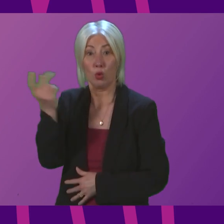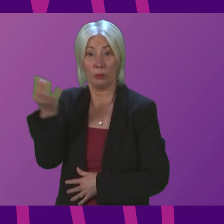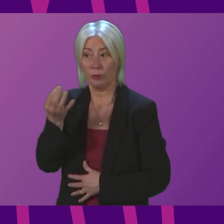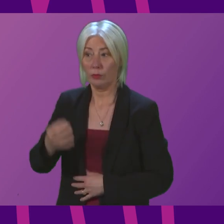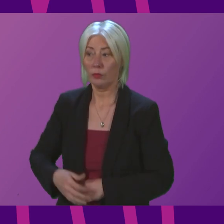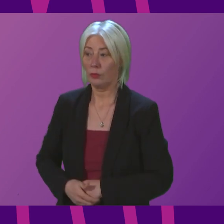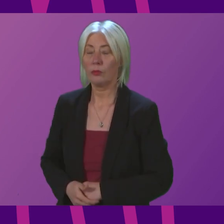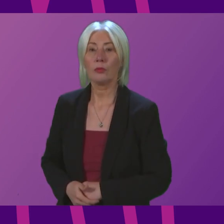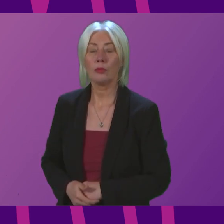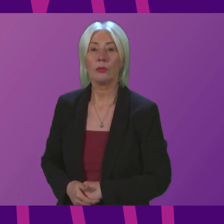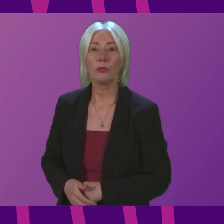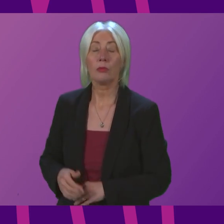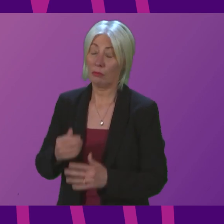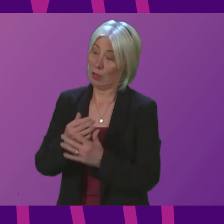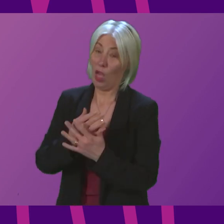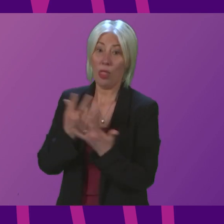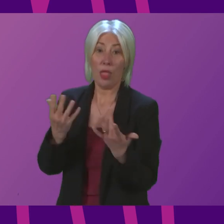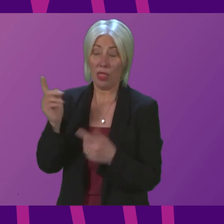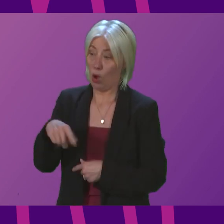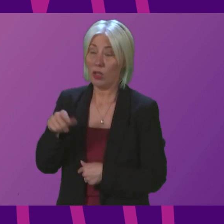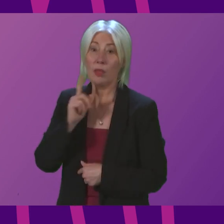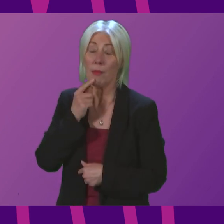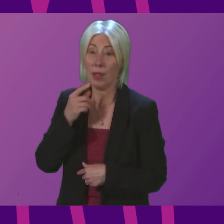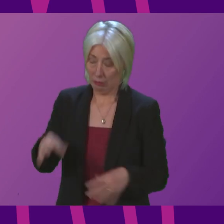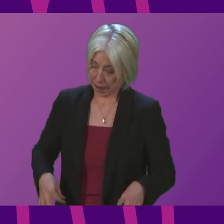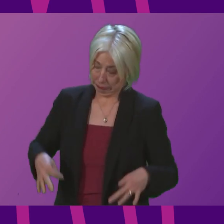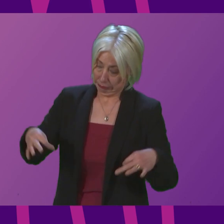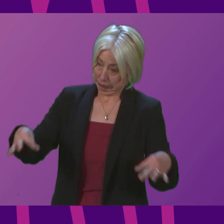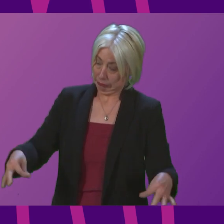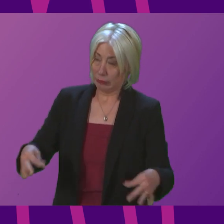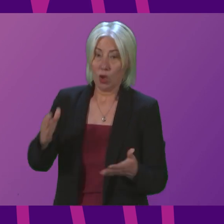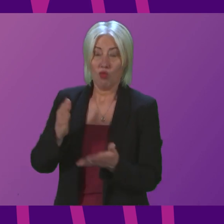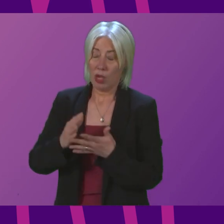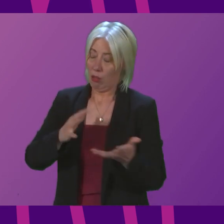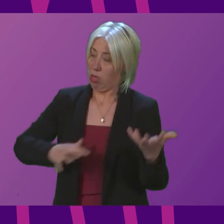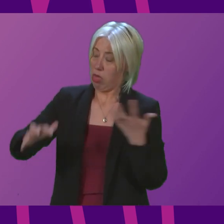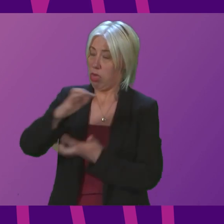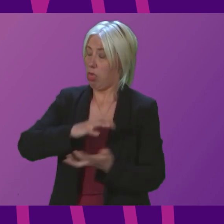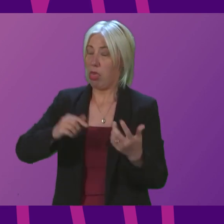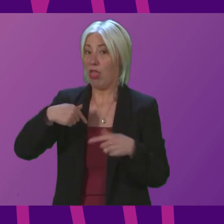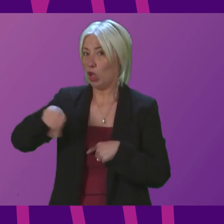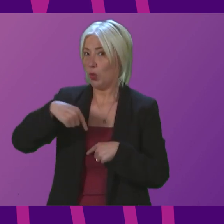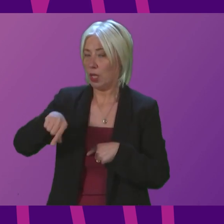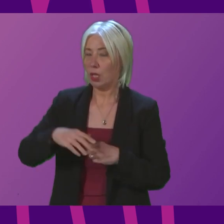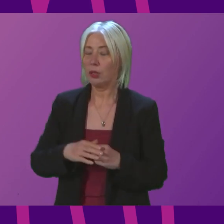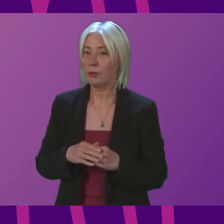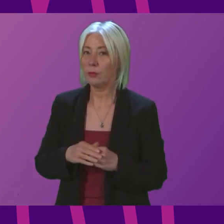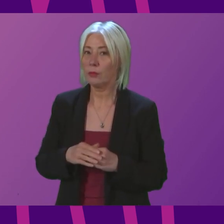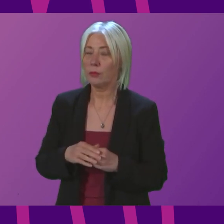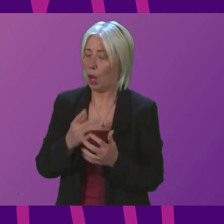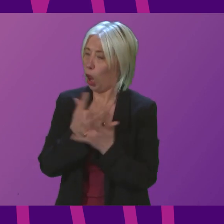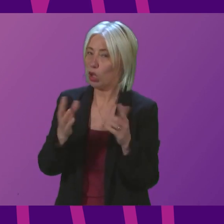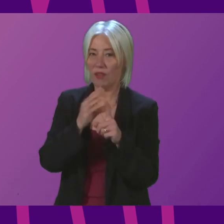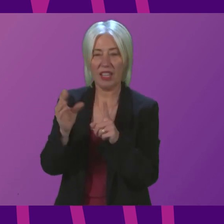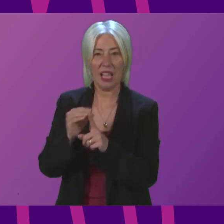across the country thousands of people have been left out of pocket and struggling with real chaos this week there are countless examples but let me give